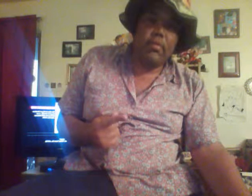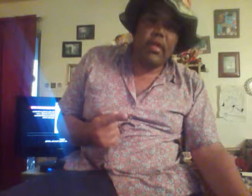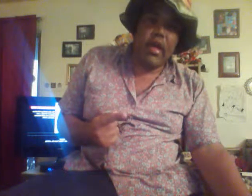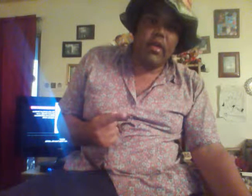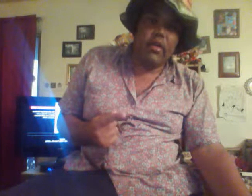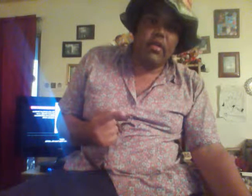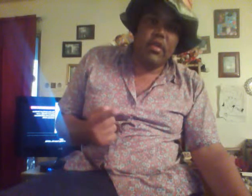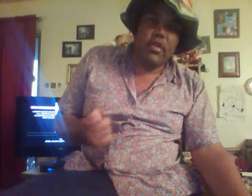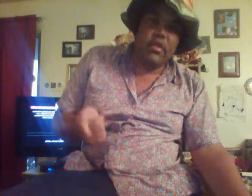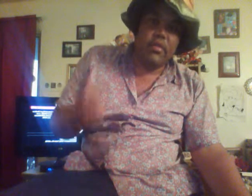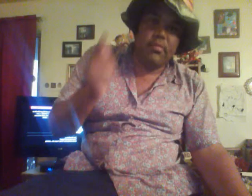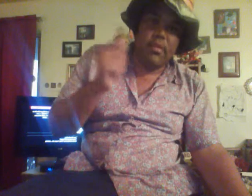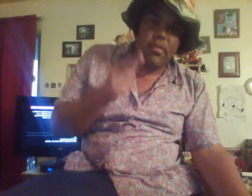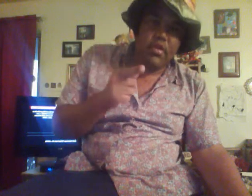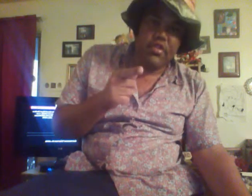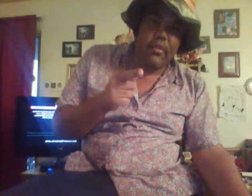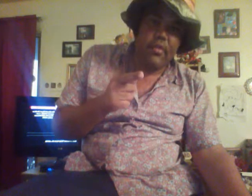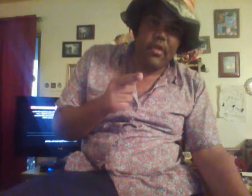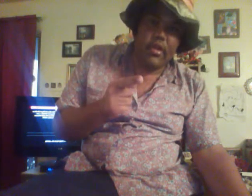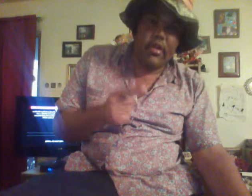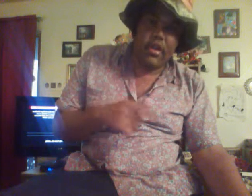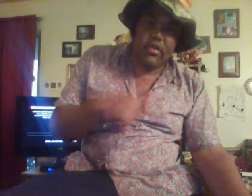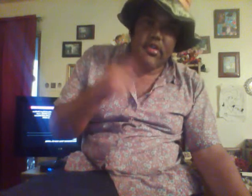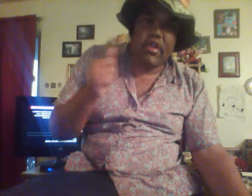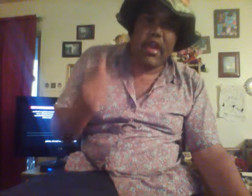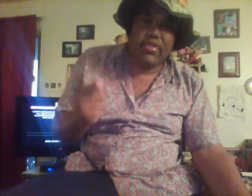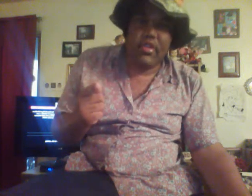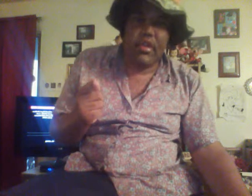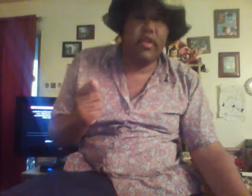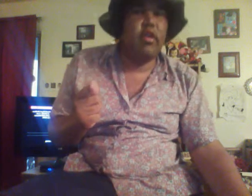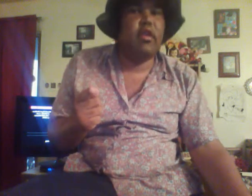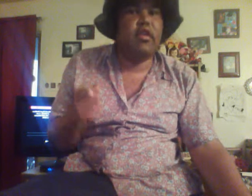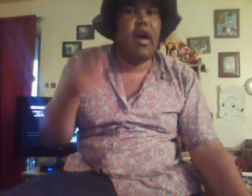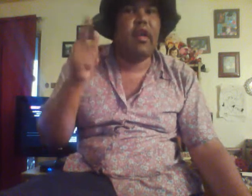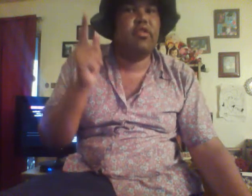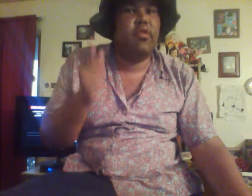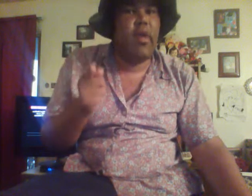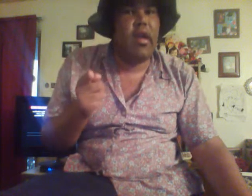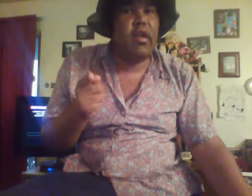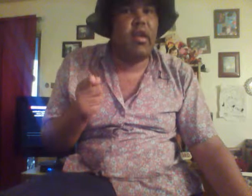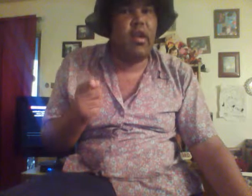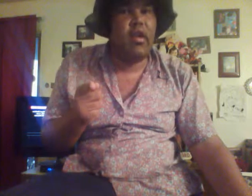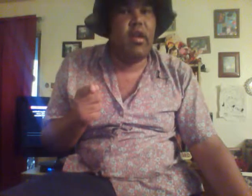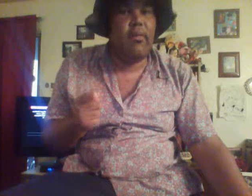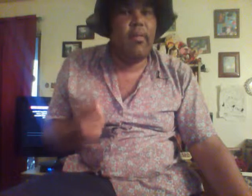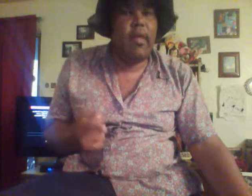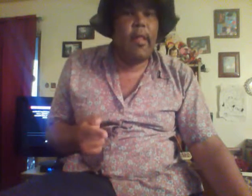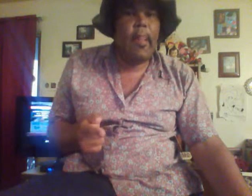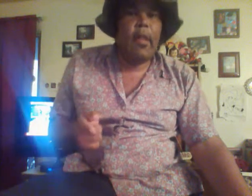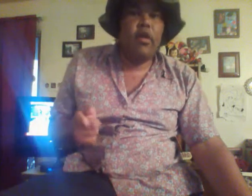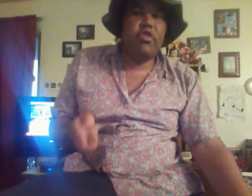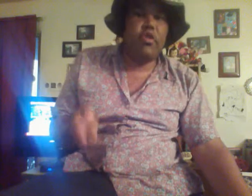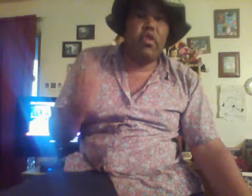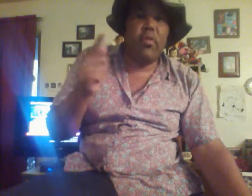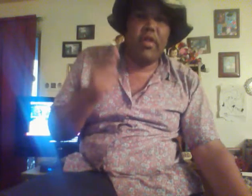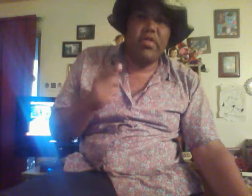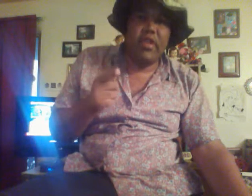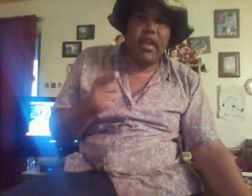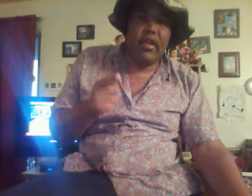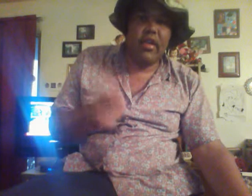Like, the... The Mr. Morton Chuck is actually the doctor waiting on him. So, coincidentally,